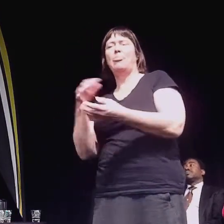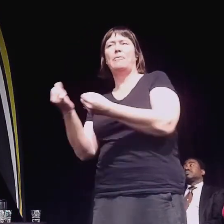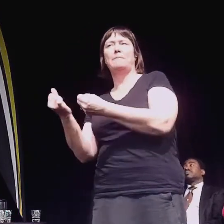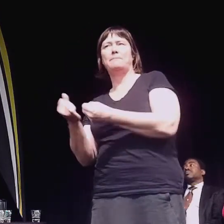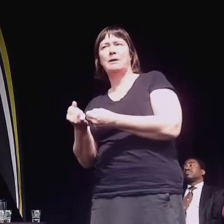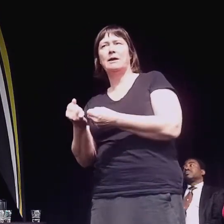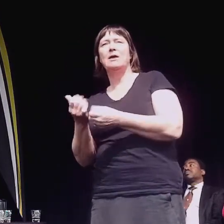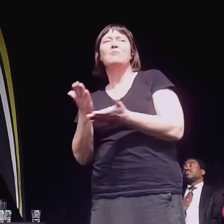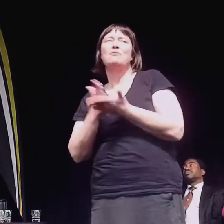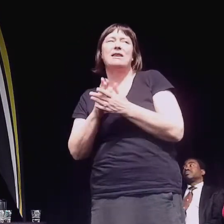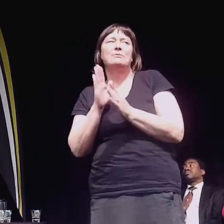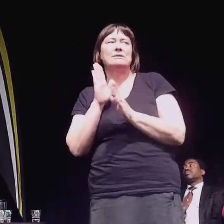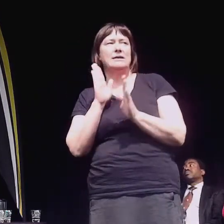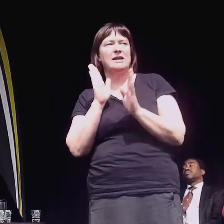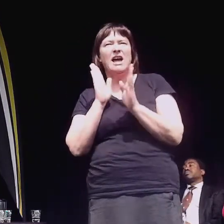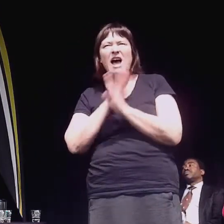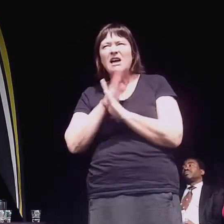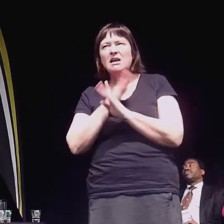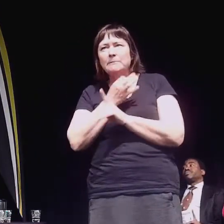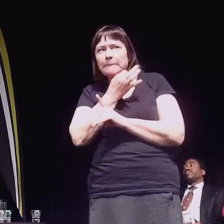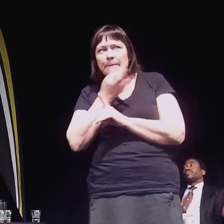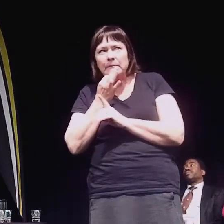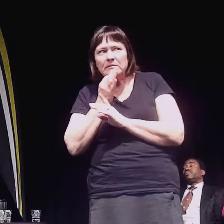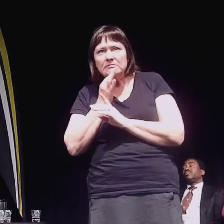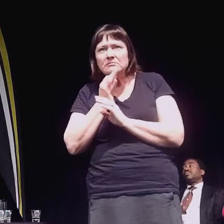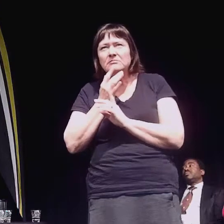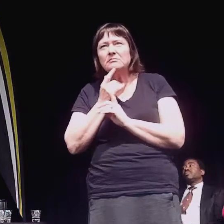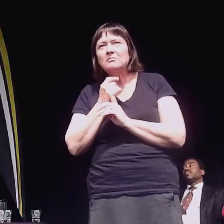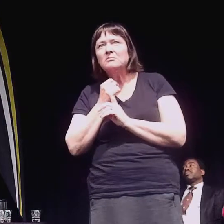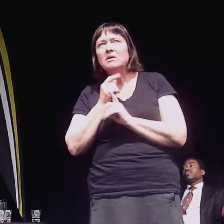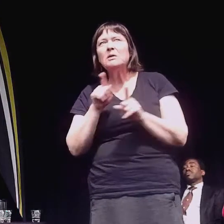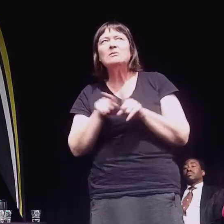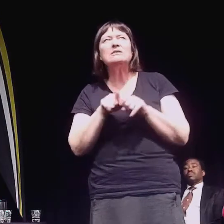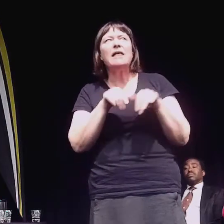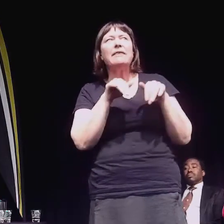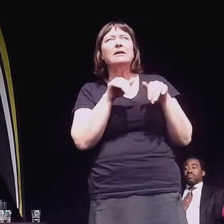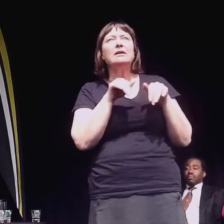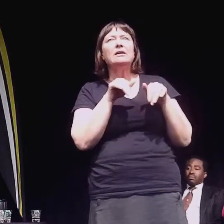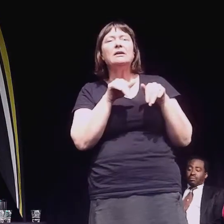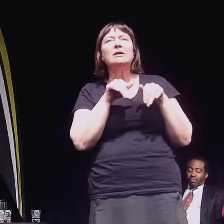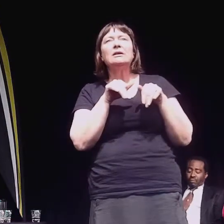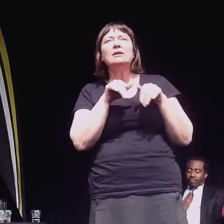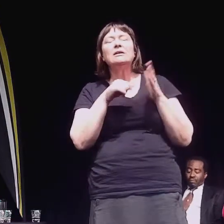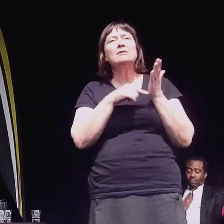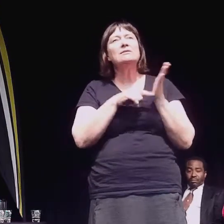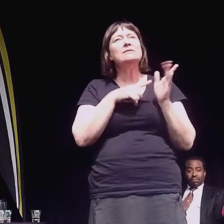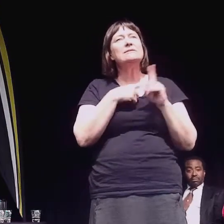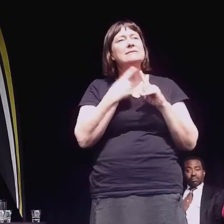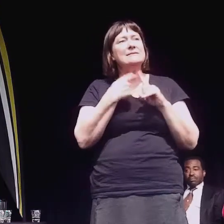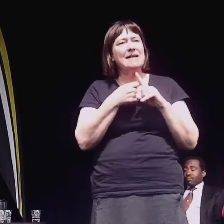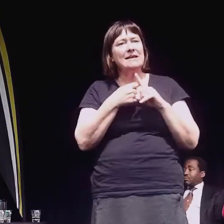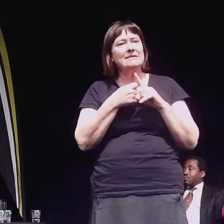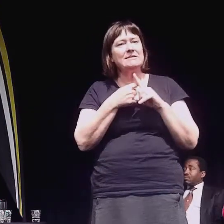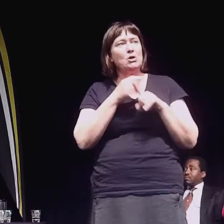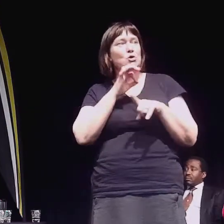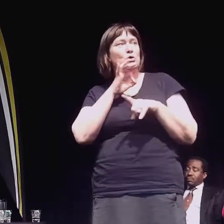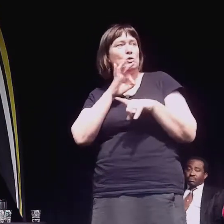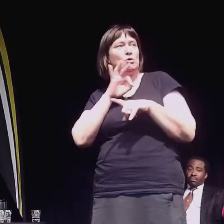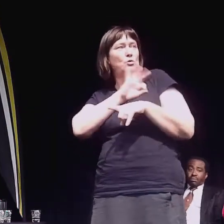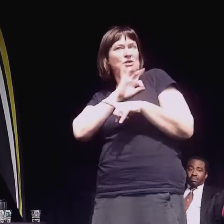actually the hush-hush. It was the tax union actually brought it up.